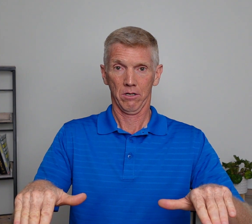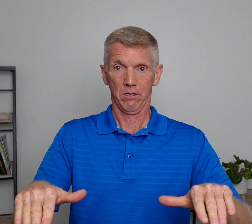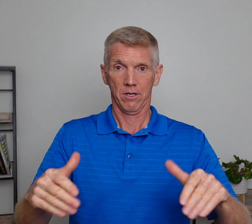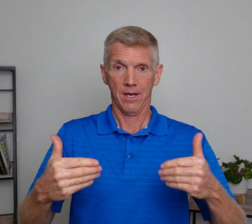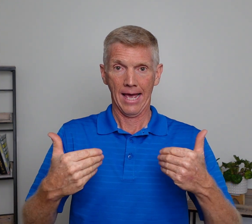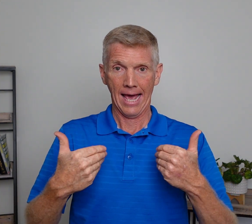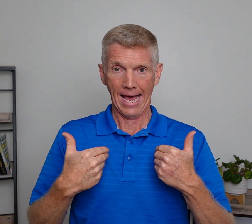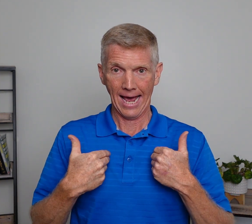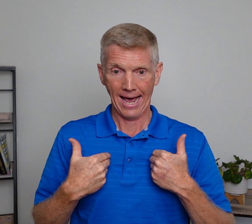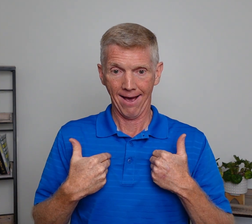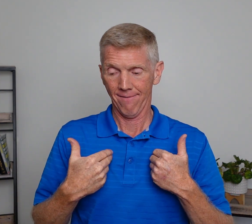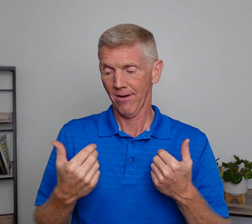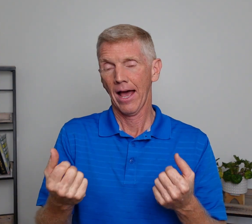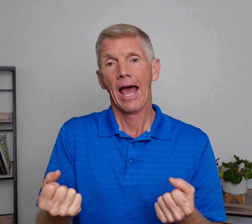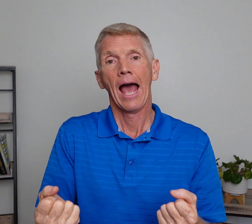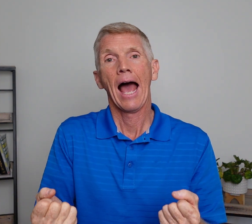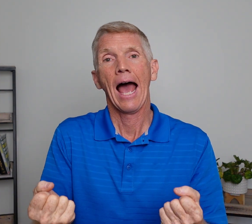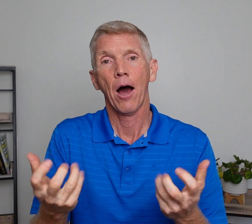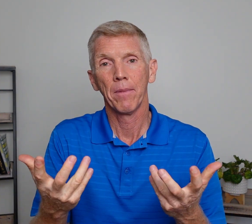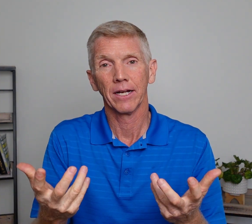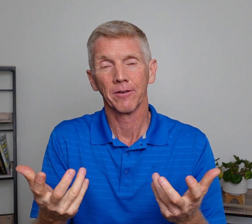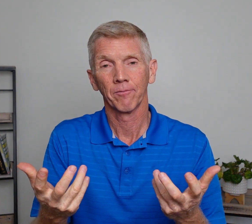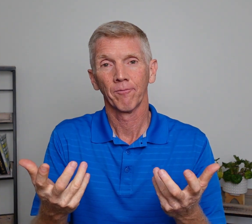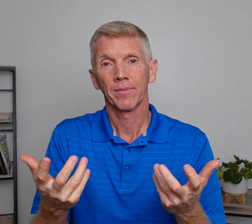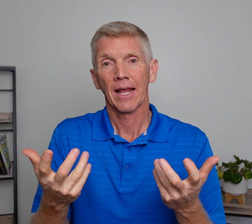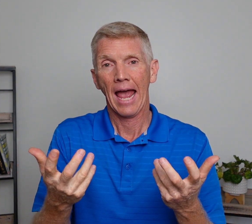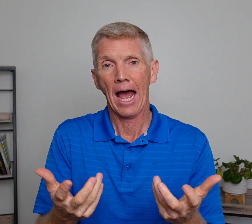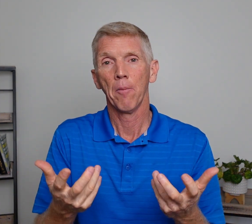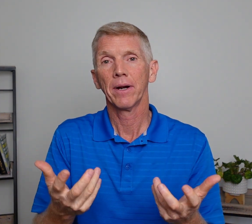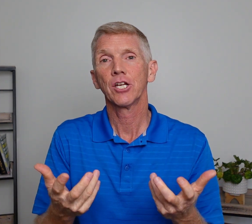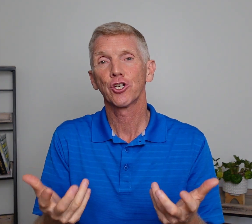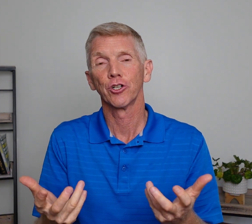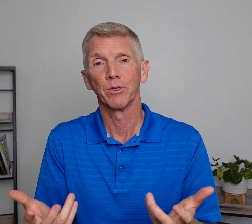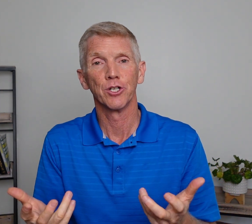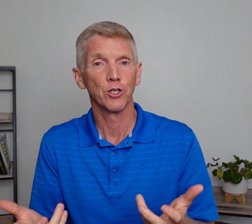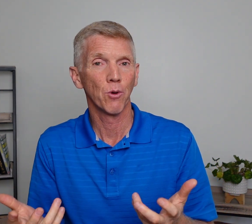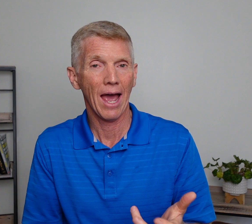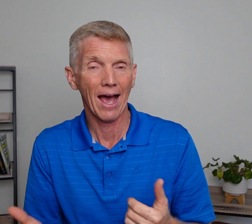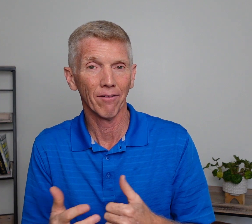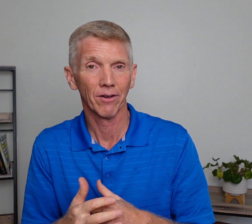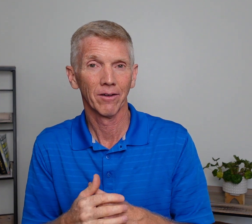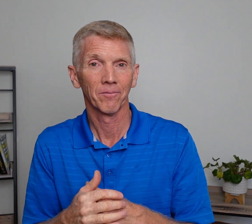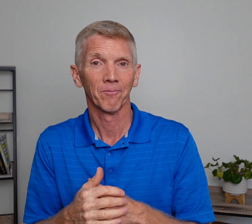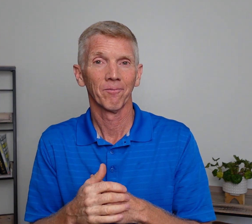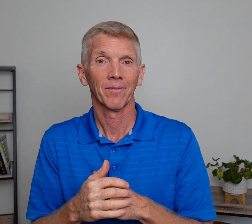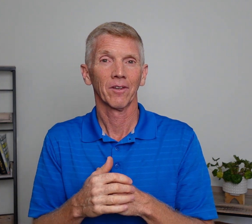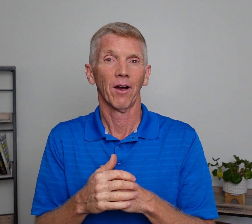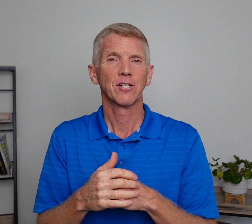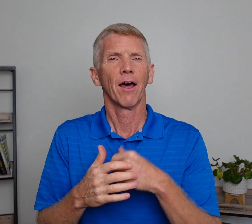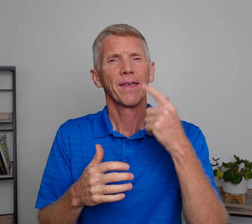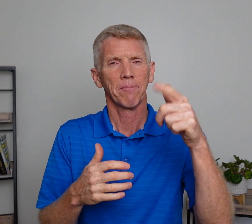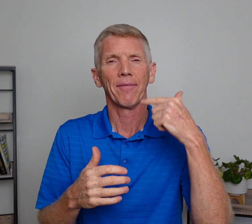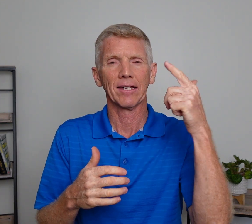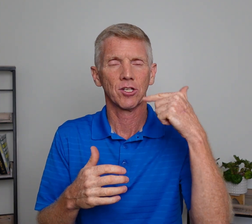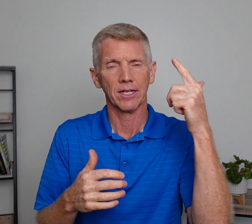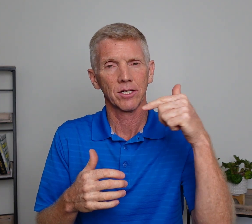Children, have, how many? How many children do you have? All right? So, now think about that sentence.